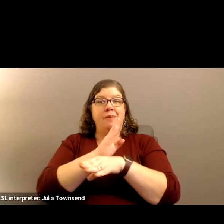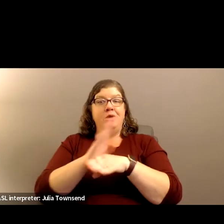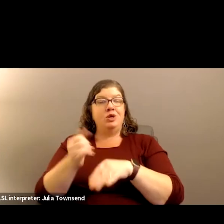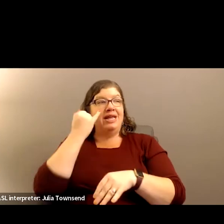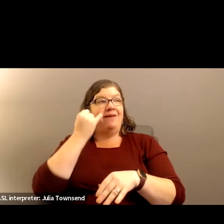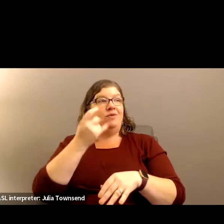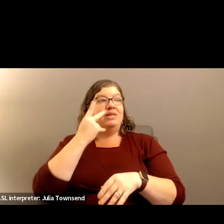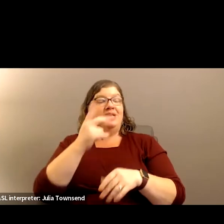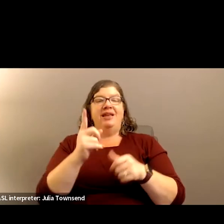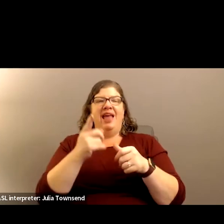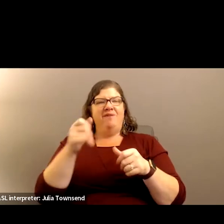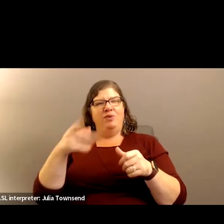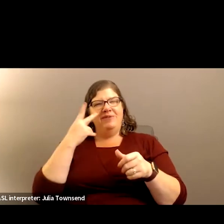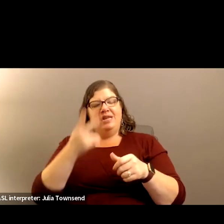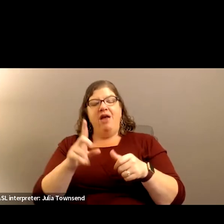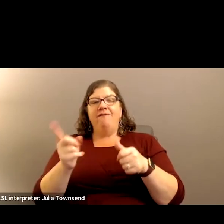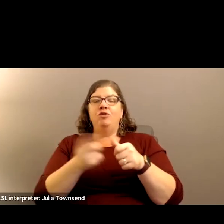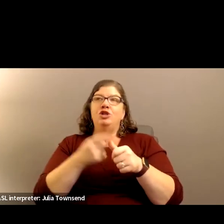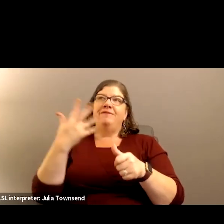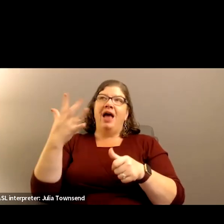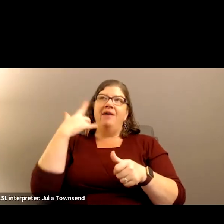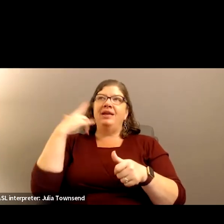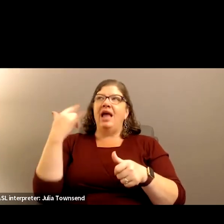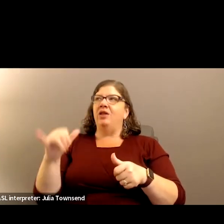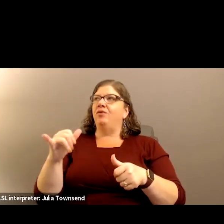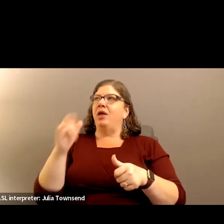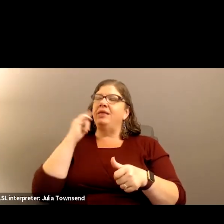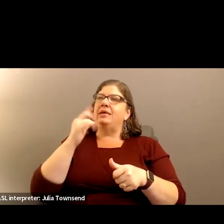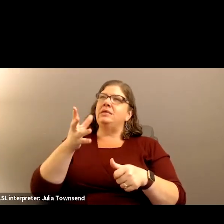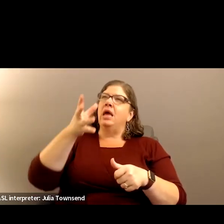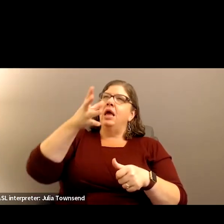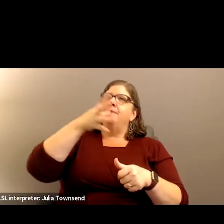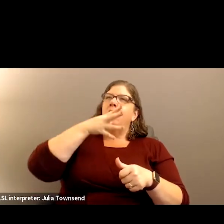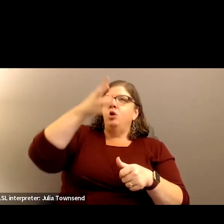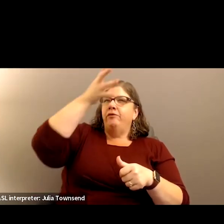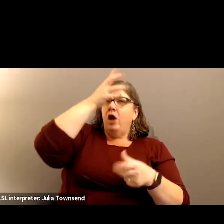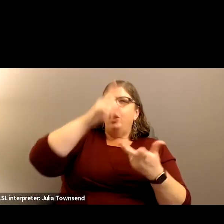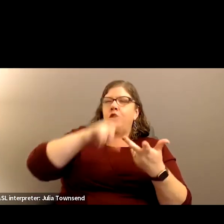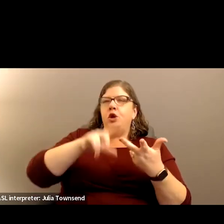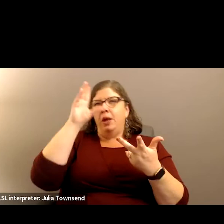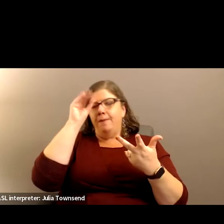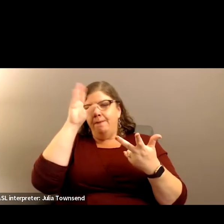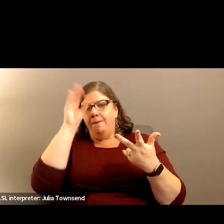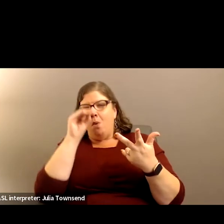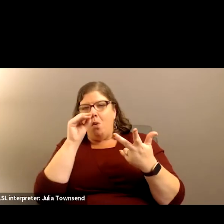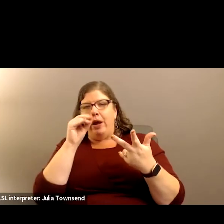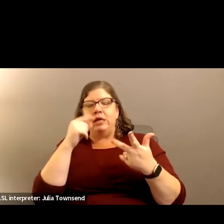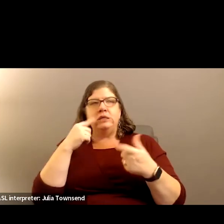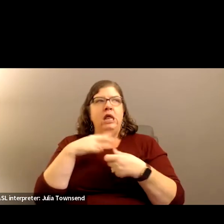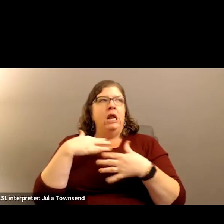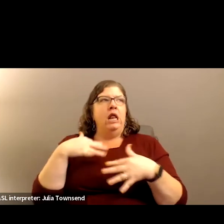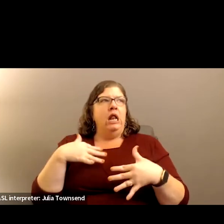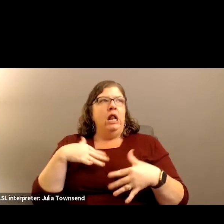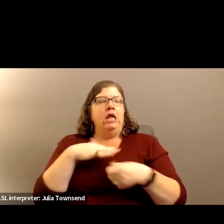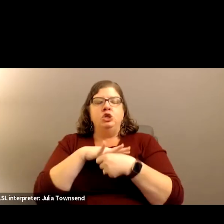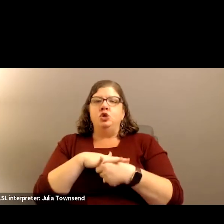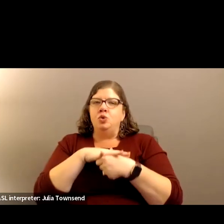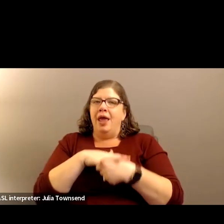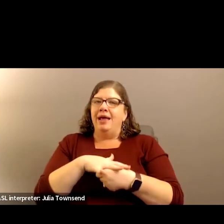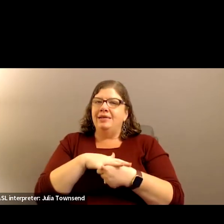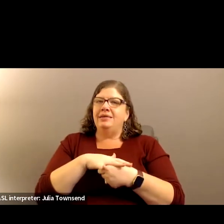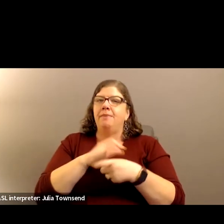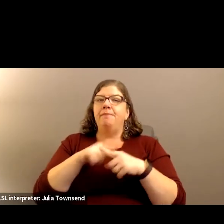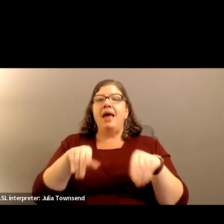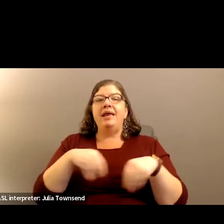if you see it, it's First Five California. There's a – I think there's a mother and father and the little boys in a little distress in terms of that.